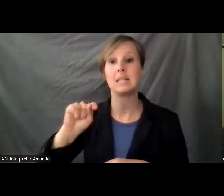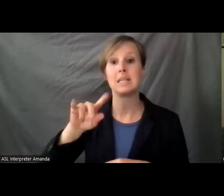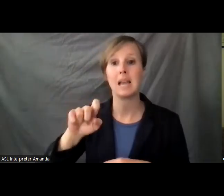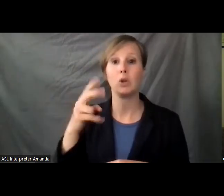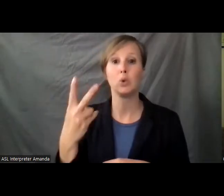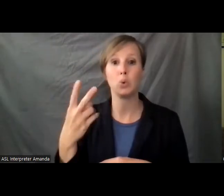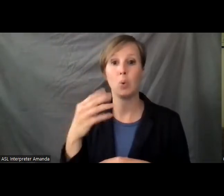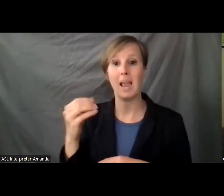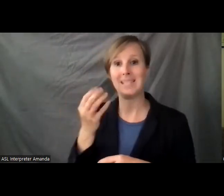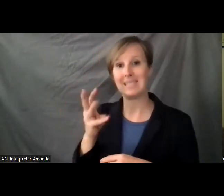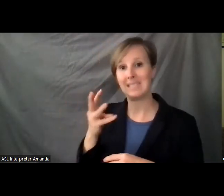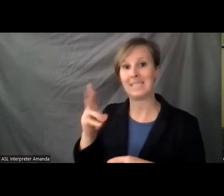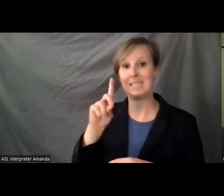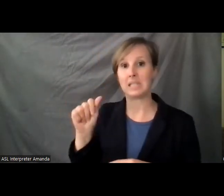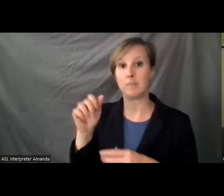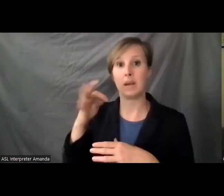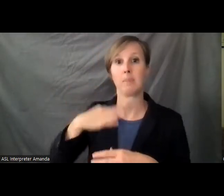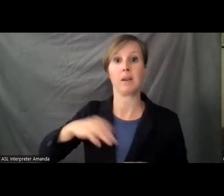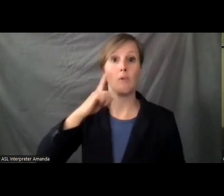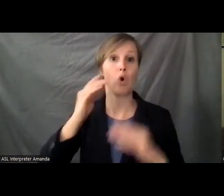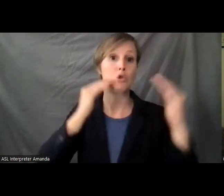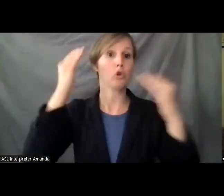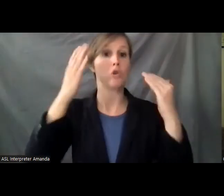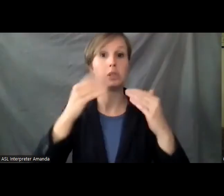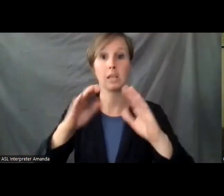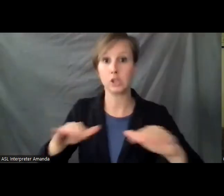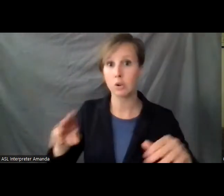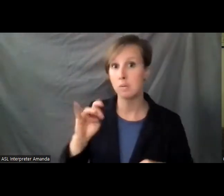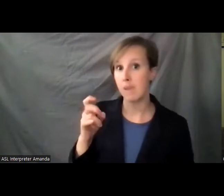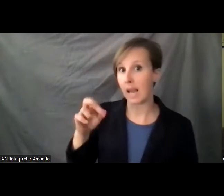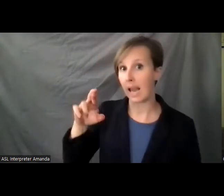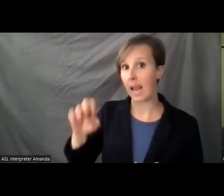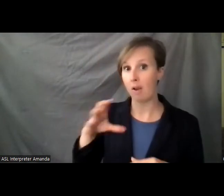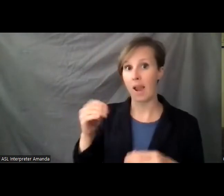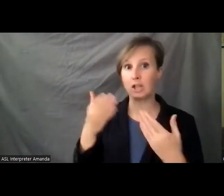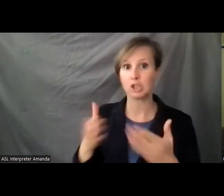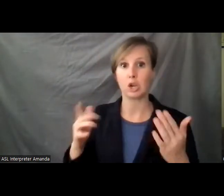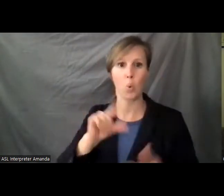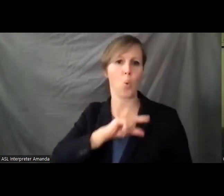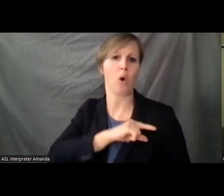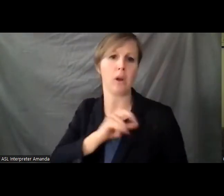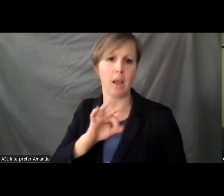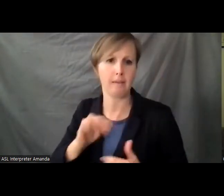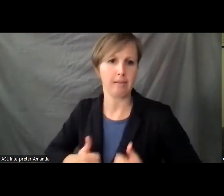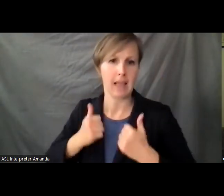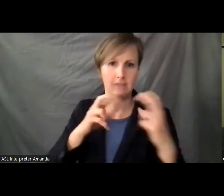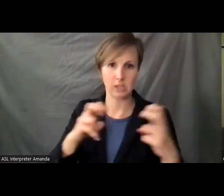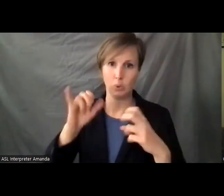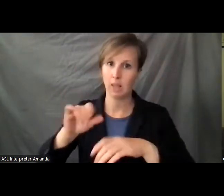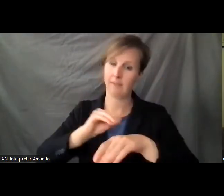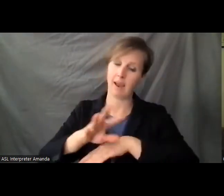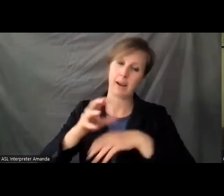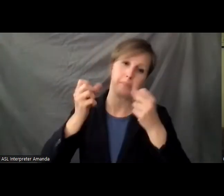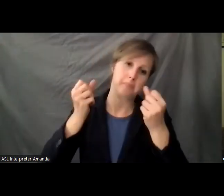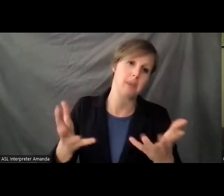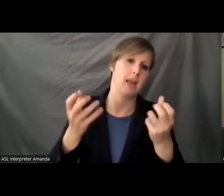16 disability benefits for adults and children, Medicare, and just general quality of life issues that affect millions of adults and children.